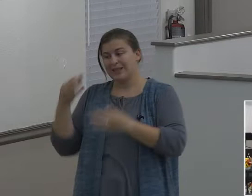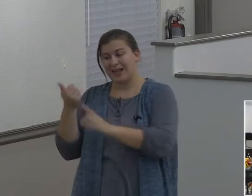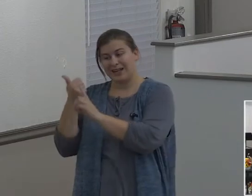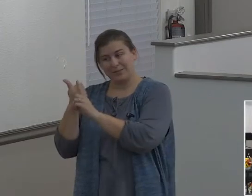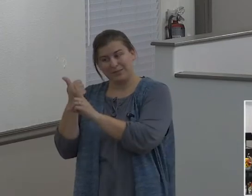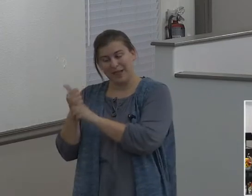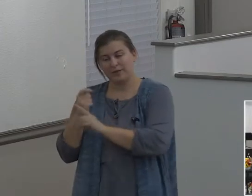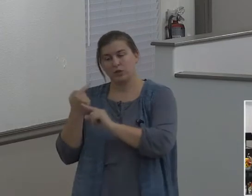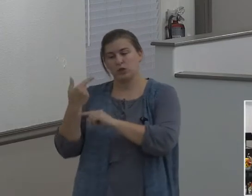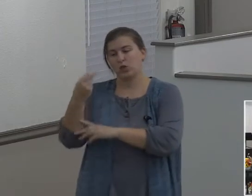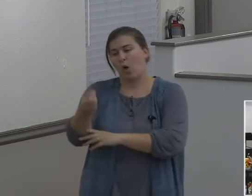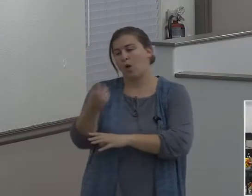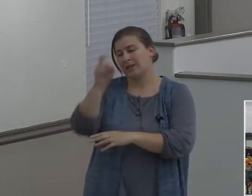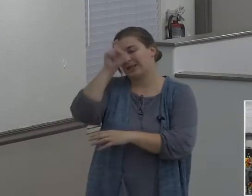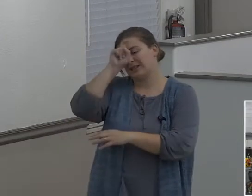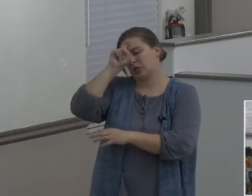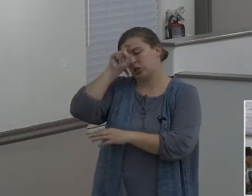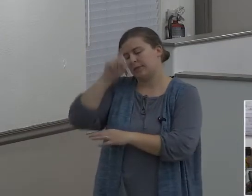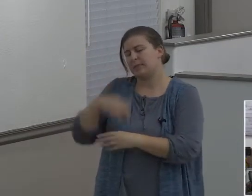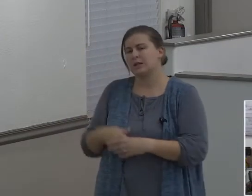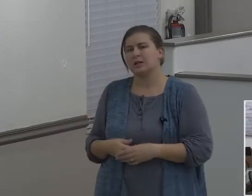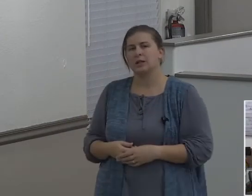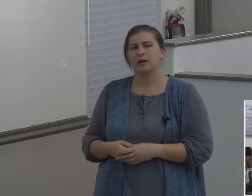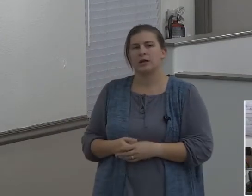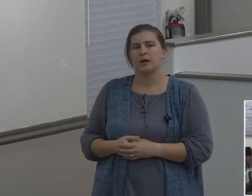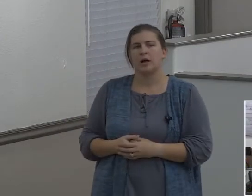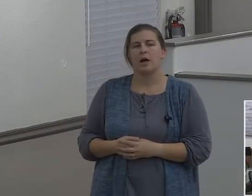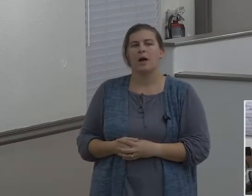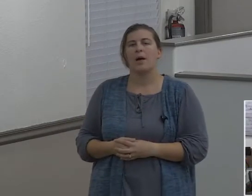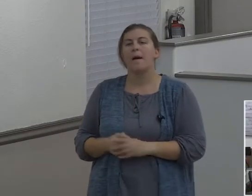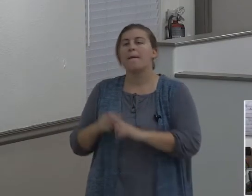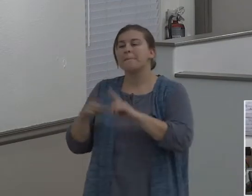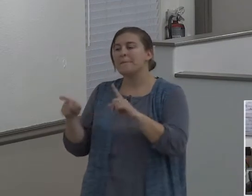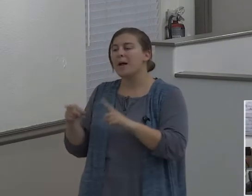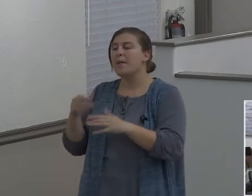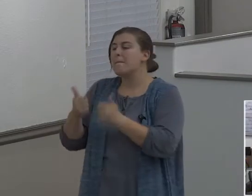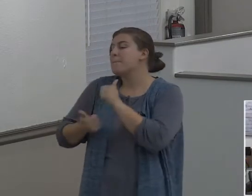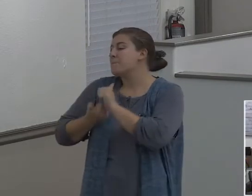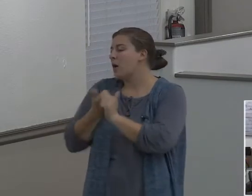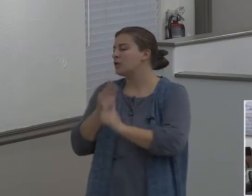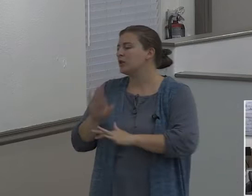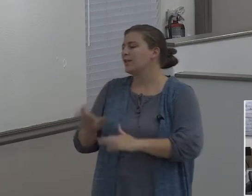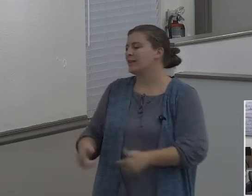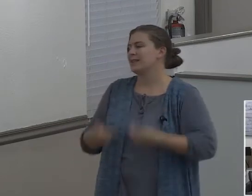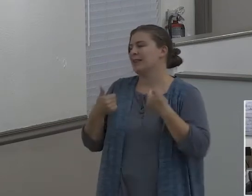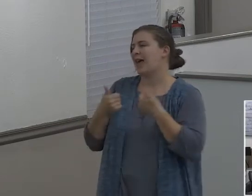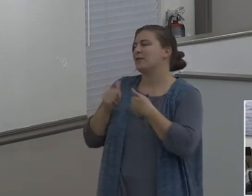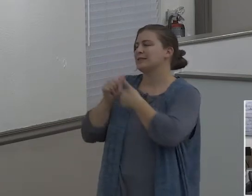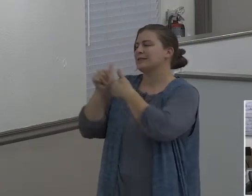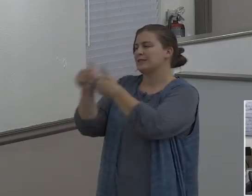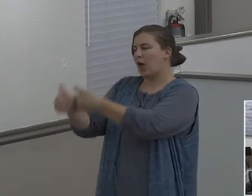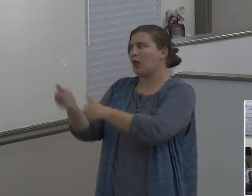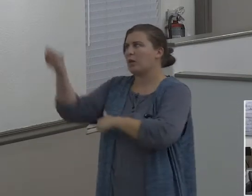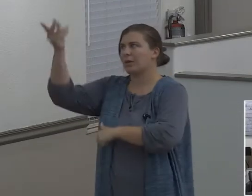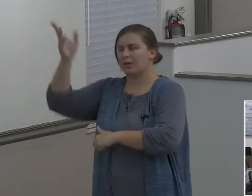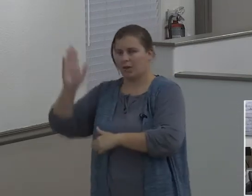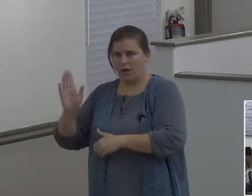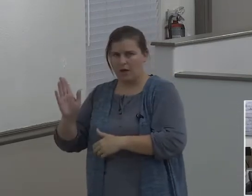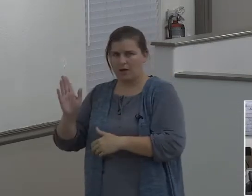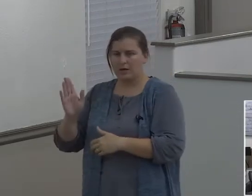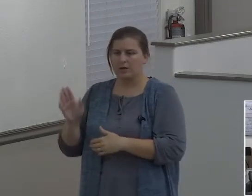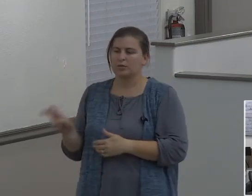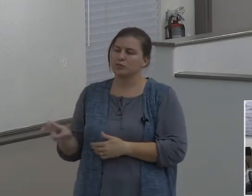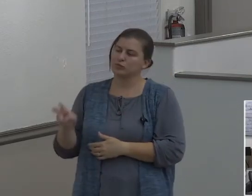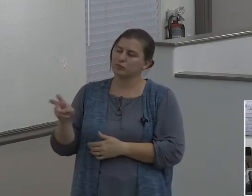and what do you see him? He's going to Bethel where he worshiped the Lord.